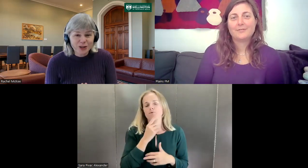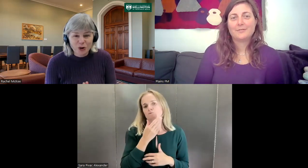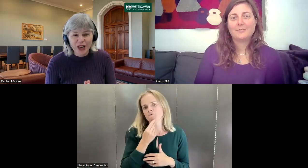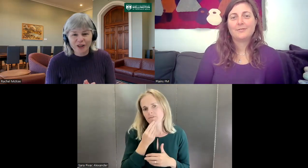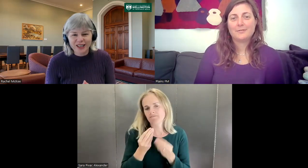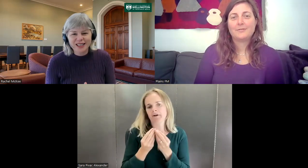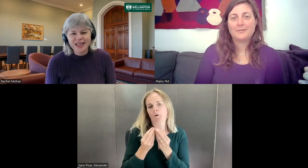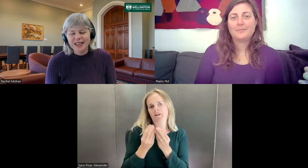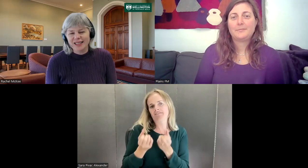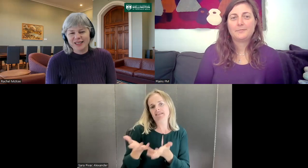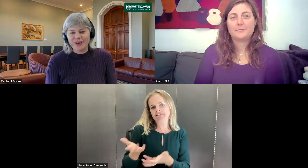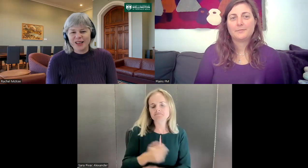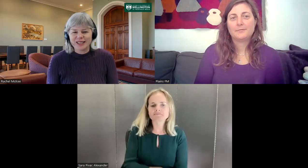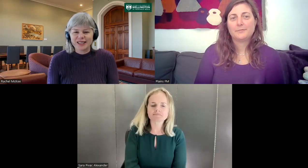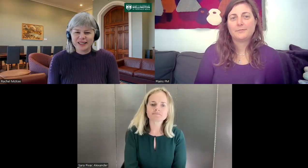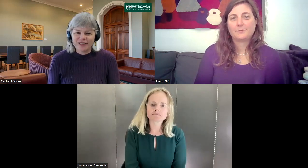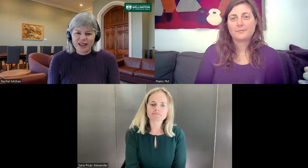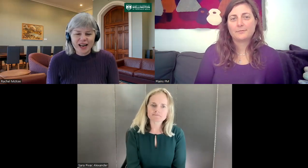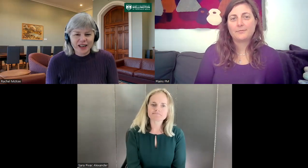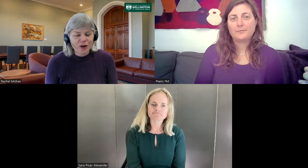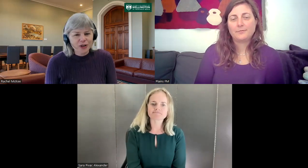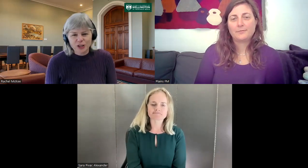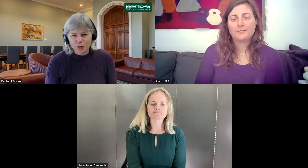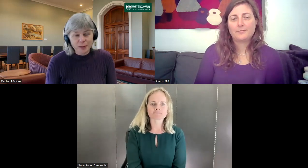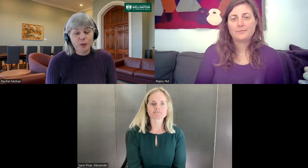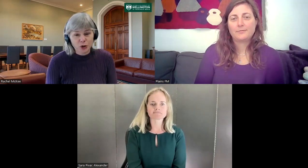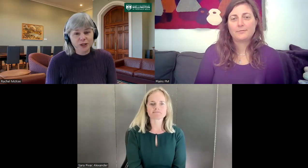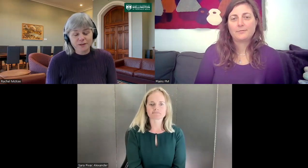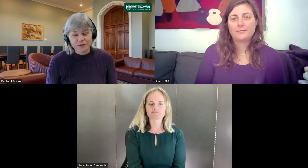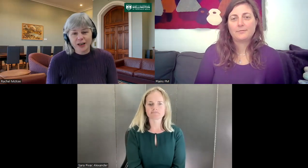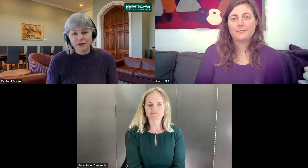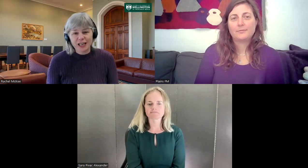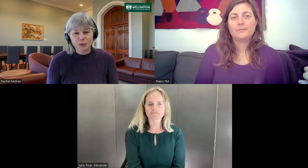working on it. So that's lovely. And I know that so many people use it and find it valuable.